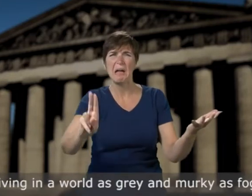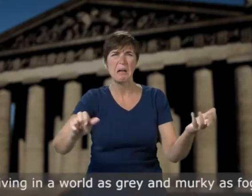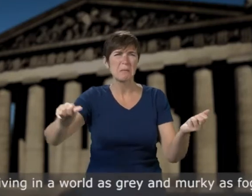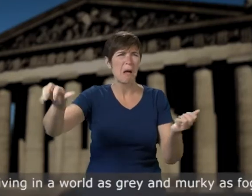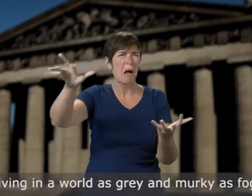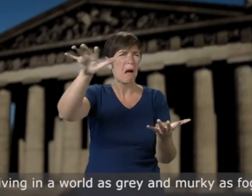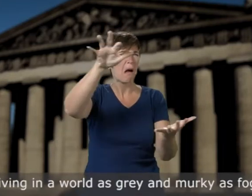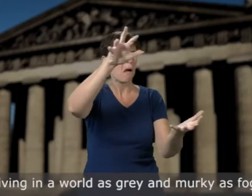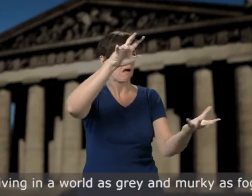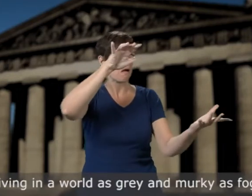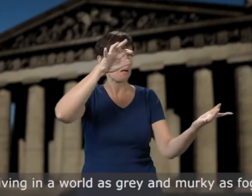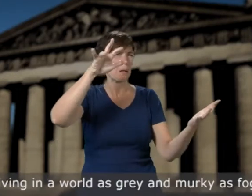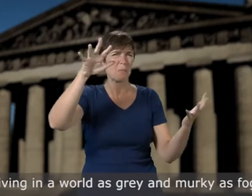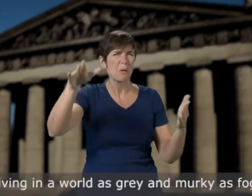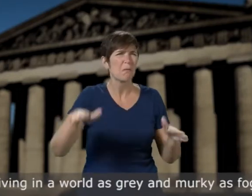gray and murky as fog